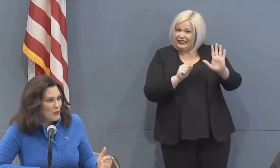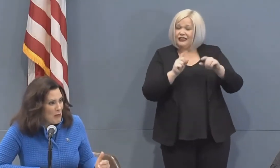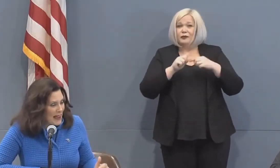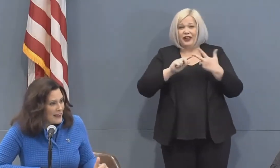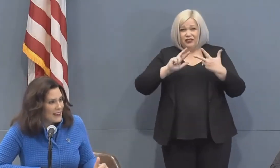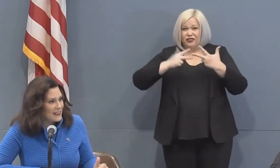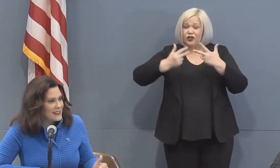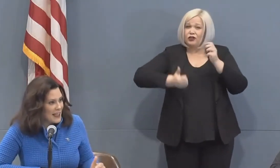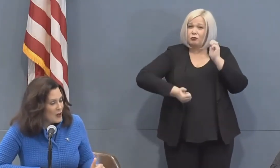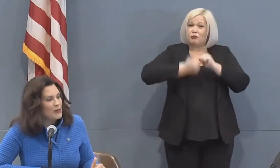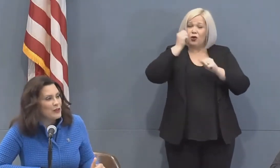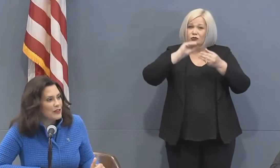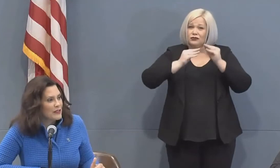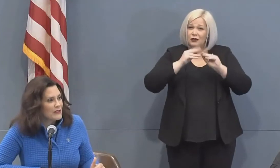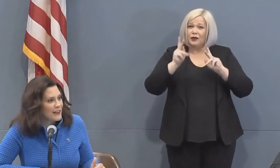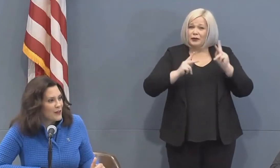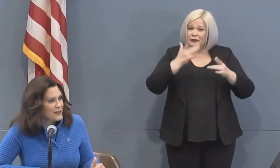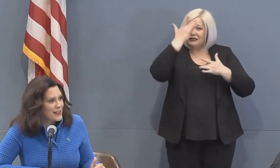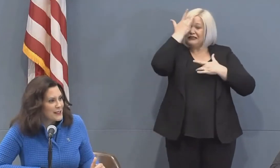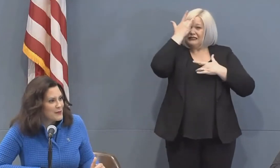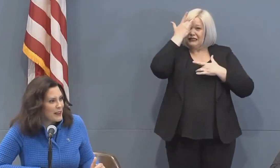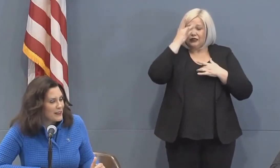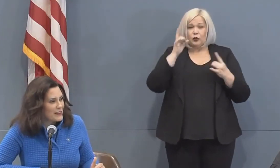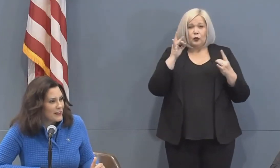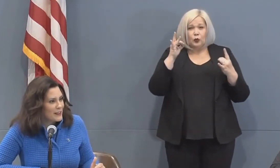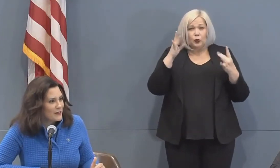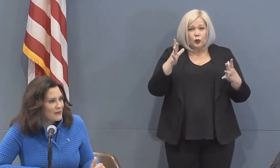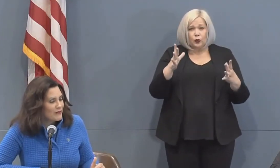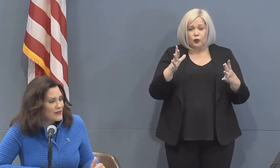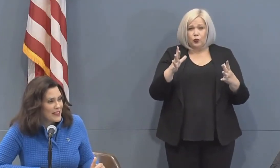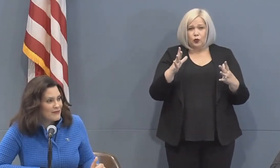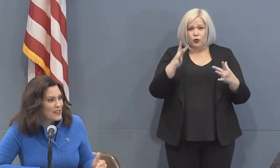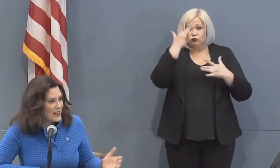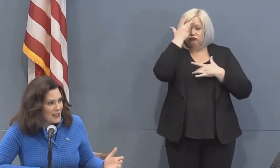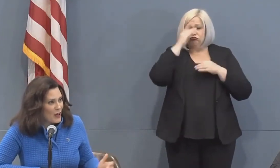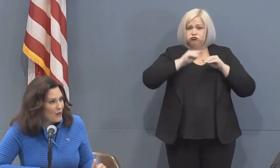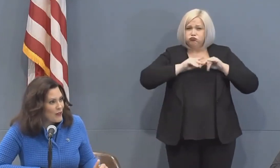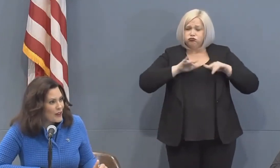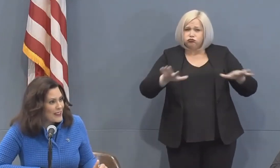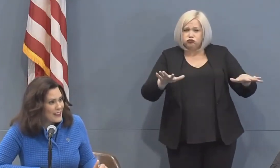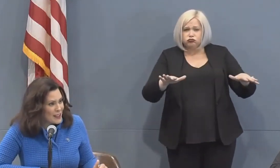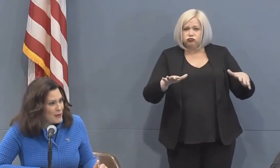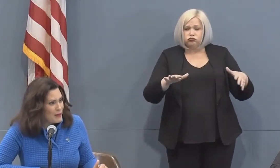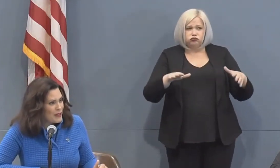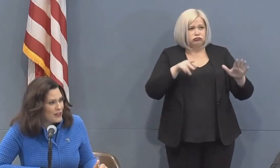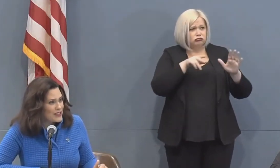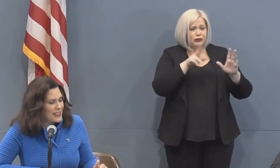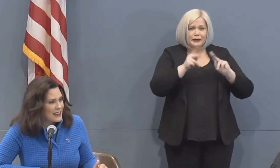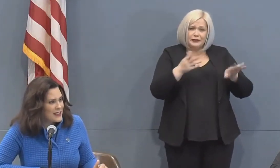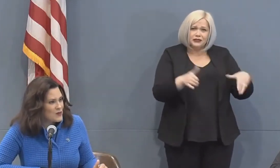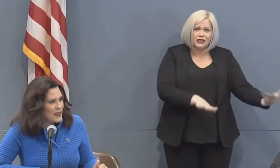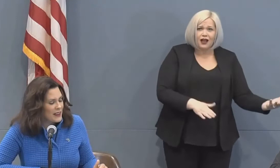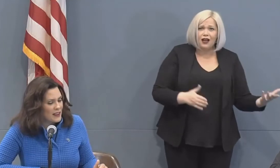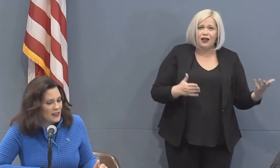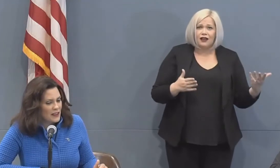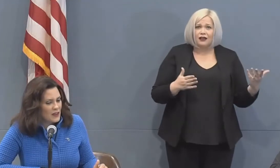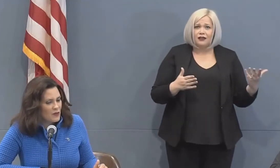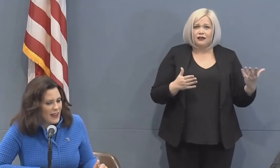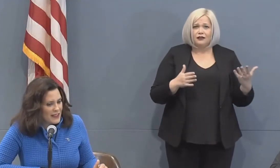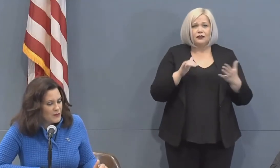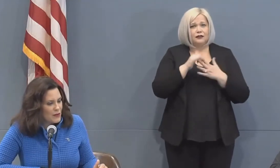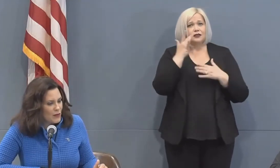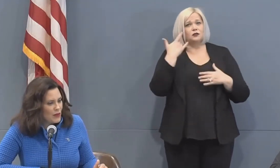this is a dramatic terrible virus that has been you know killing people in our state and that's why